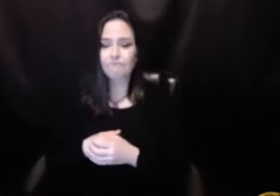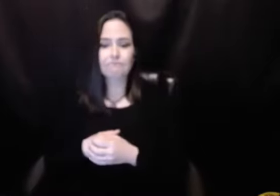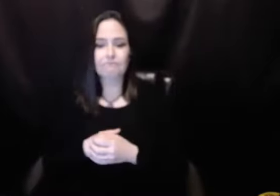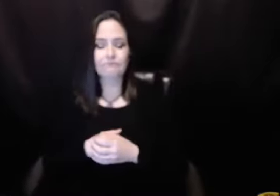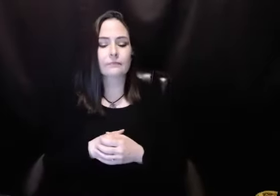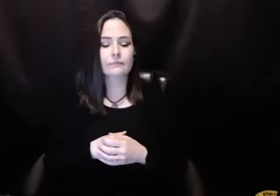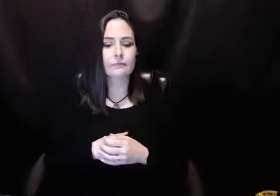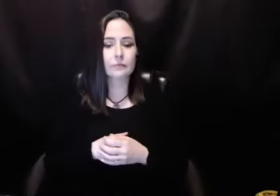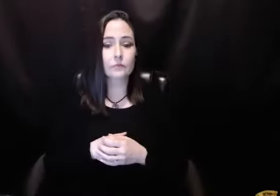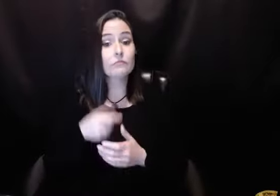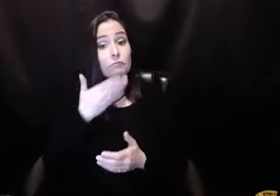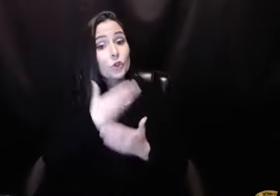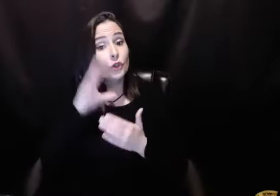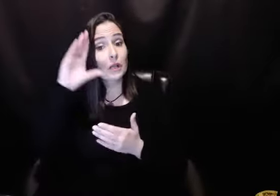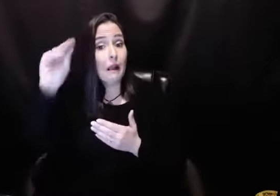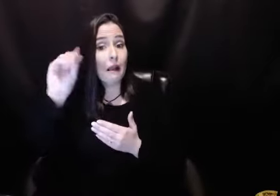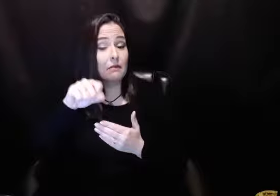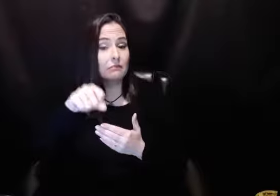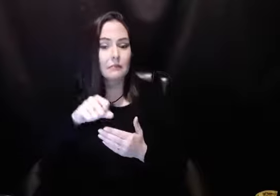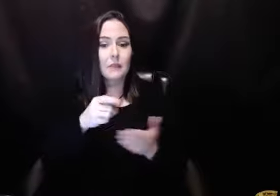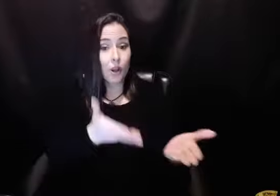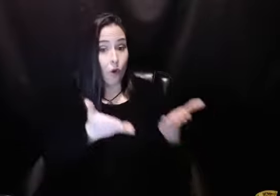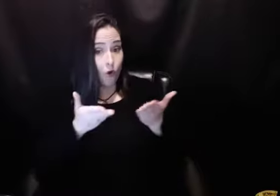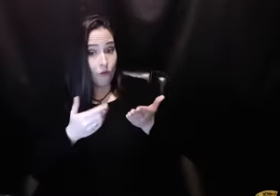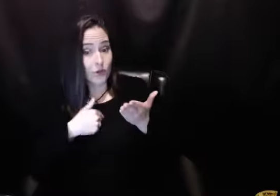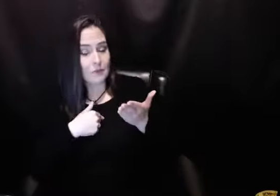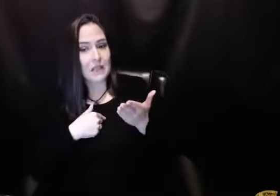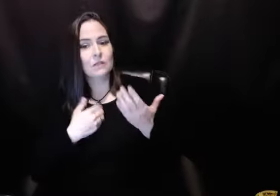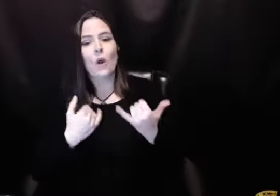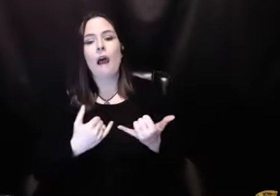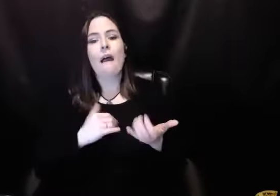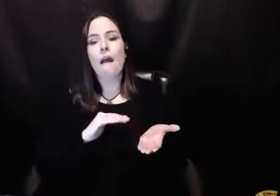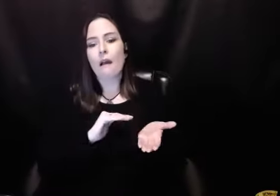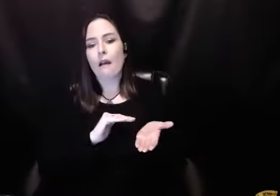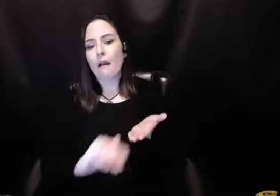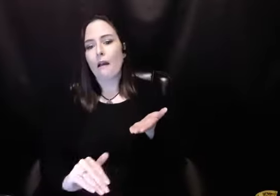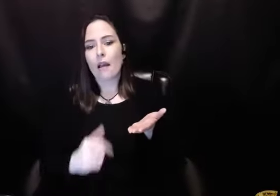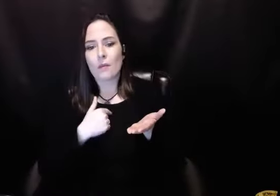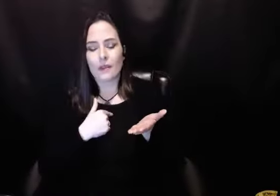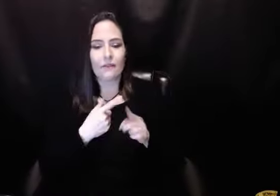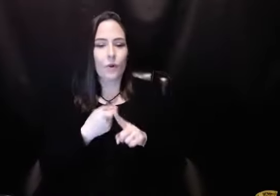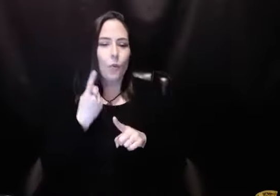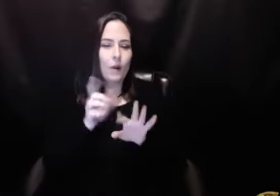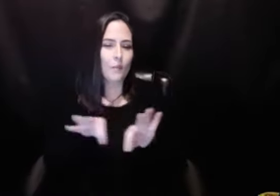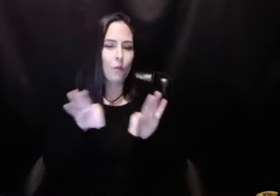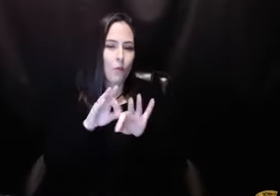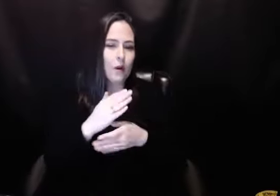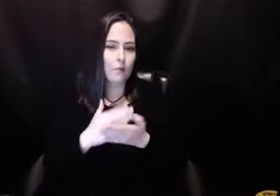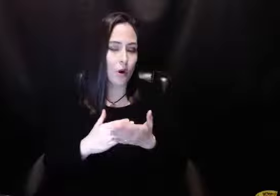sponsor? And so he was a good guy for me for a long time. But the fact that he had offered to be my sponsor had exempted me